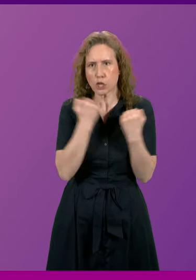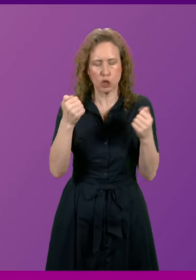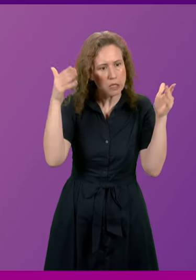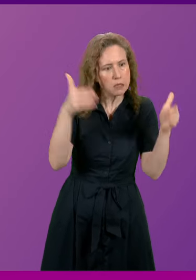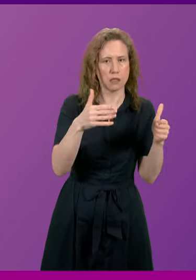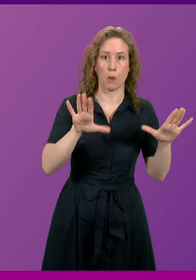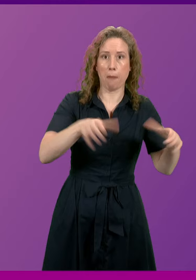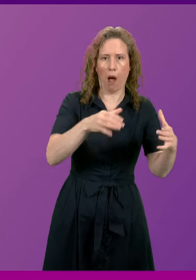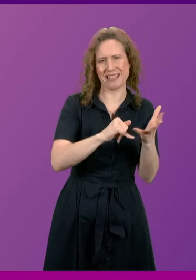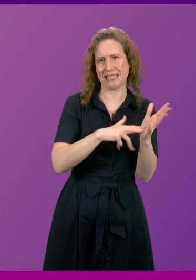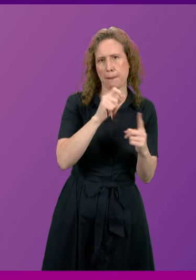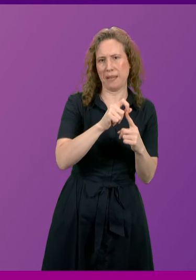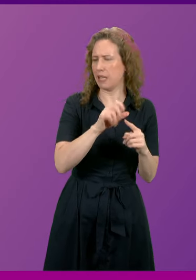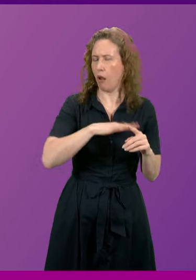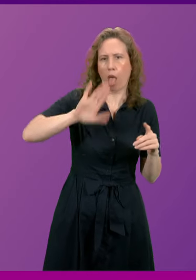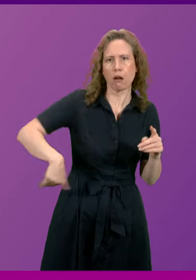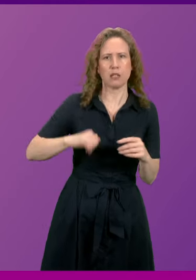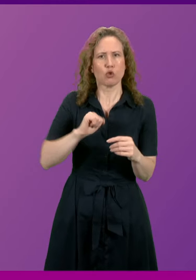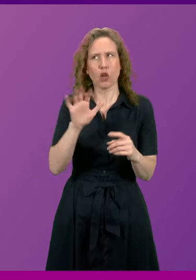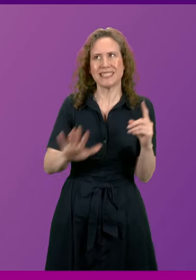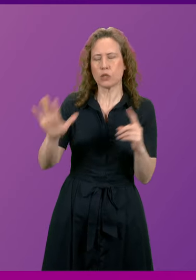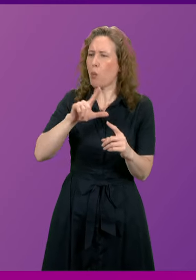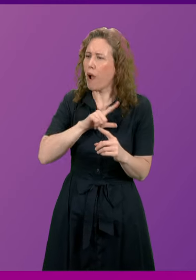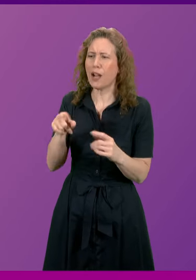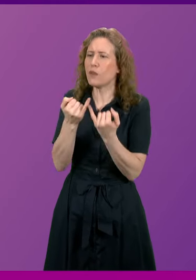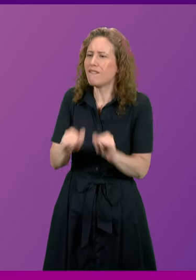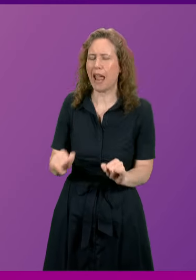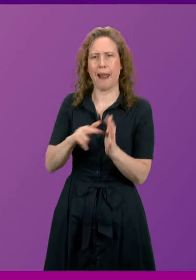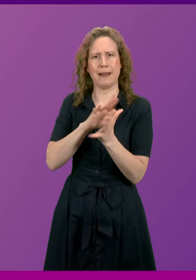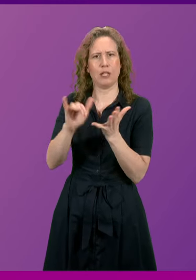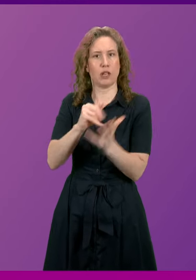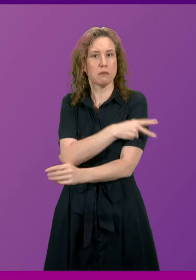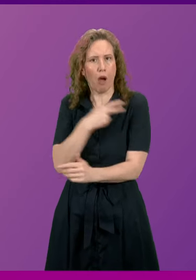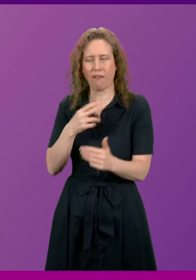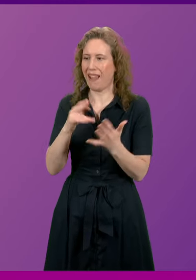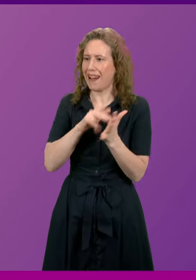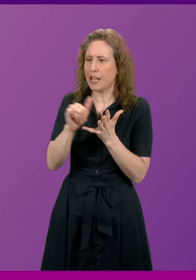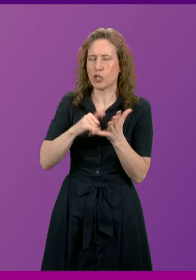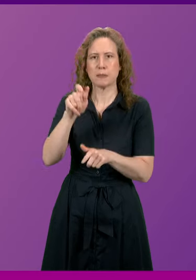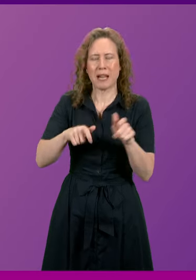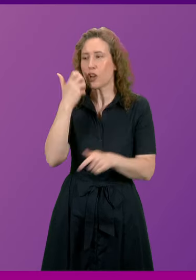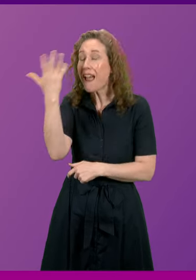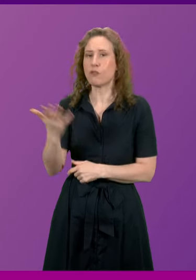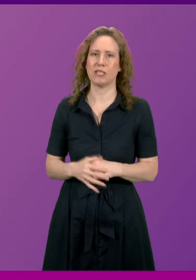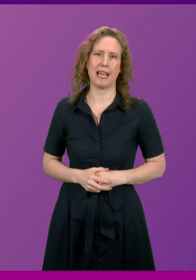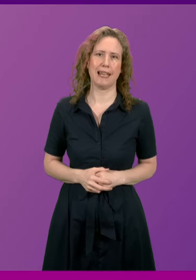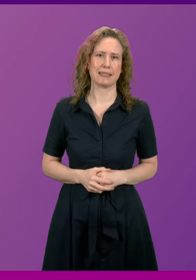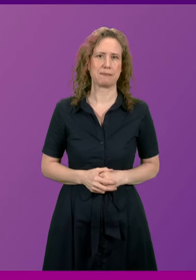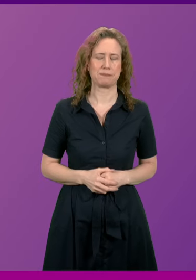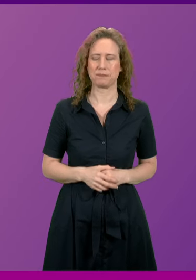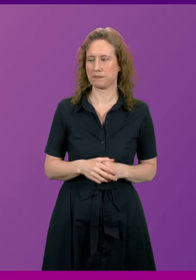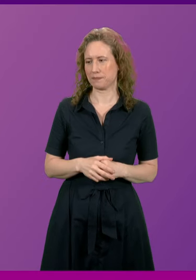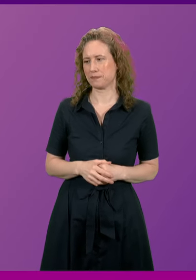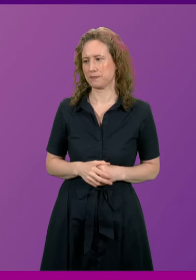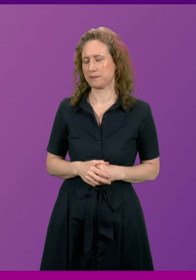the country? And why is John Swinney failing NHS staff and NHS patients every single day? First Minister.